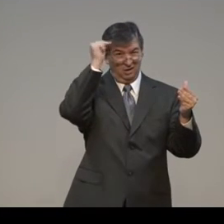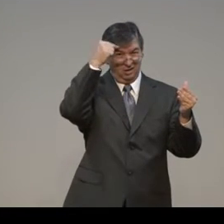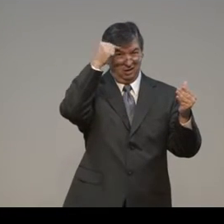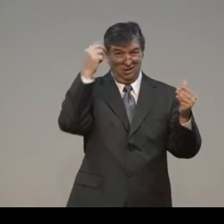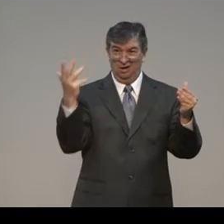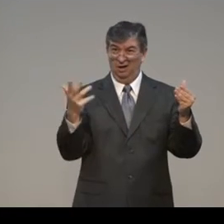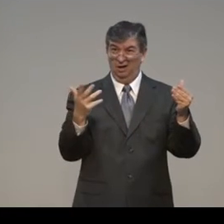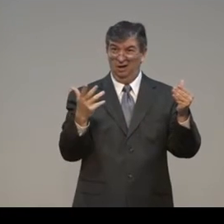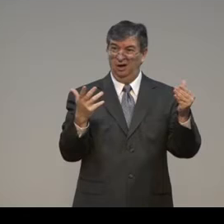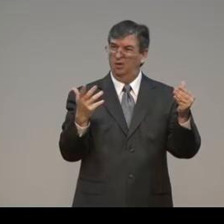exhausted?